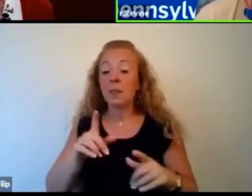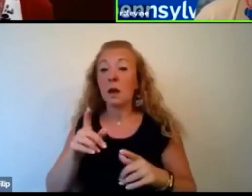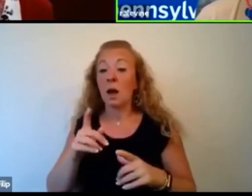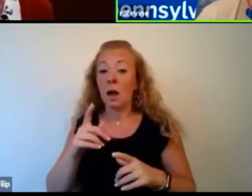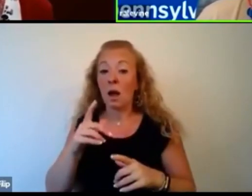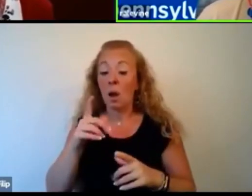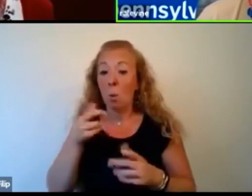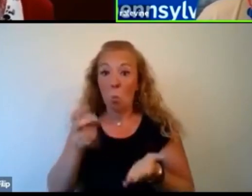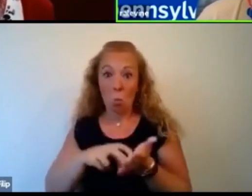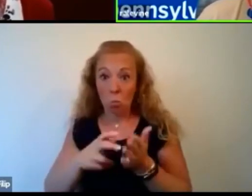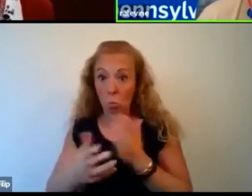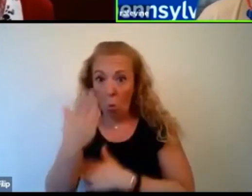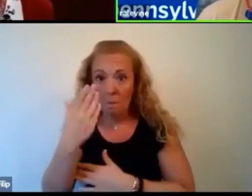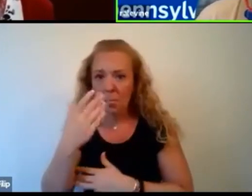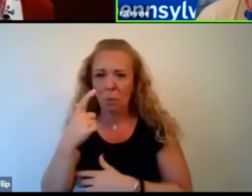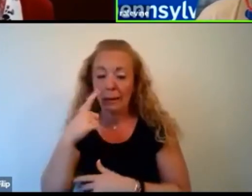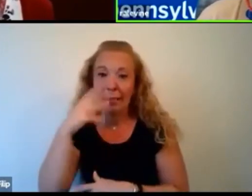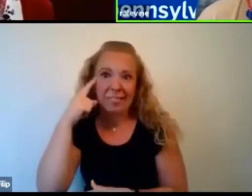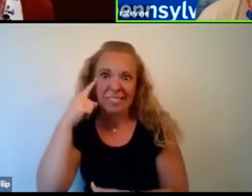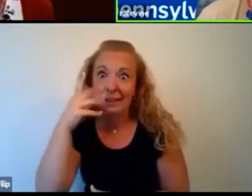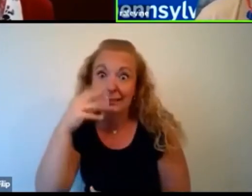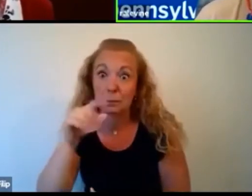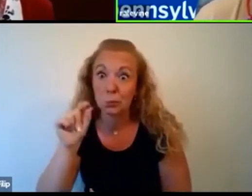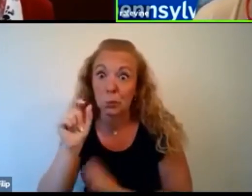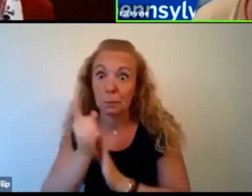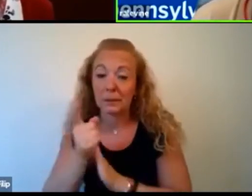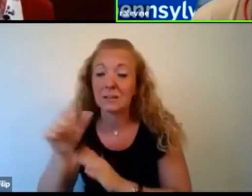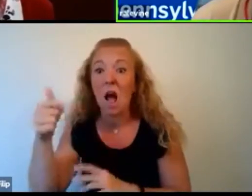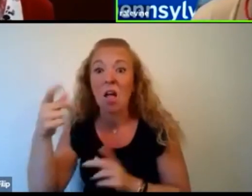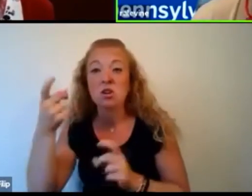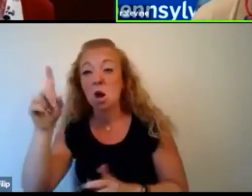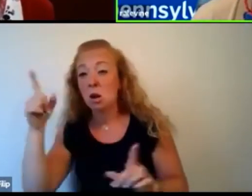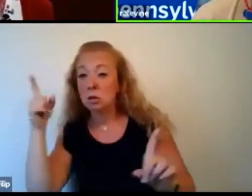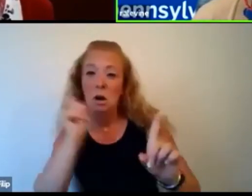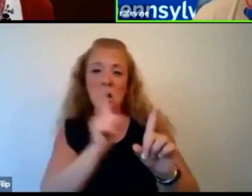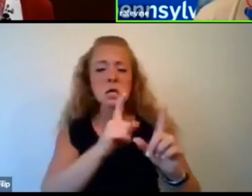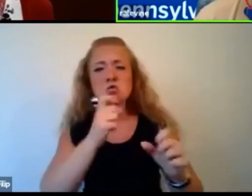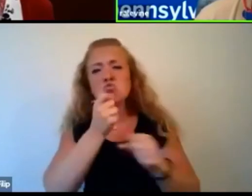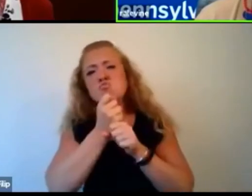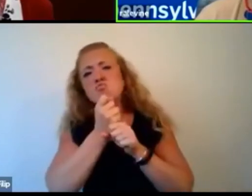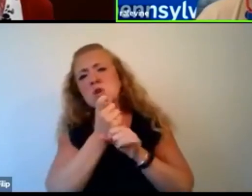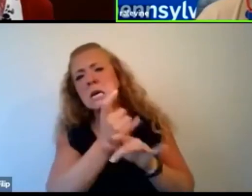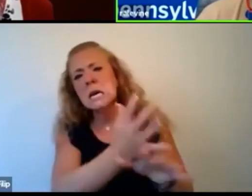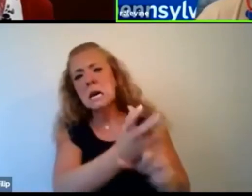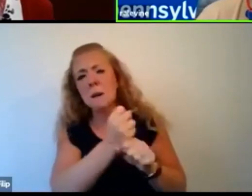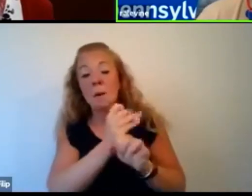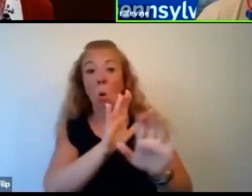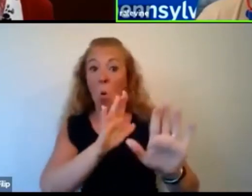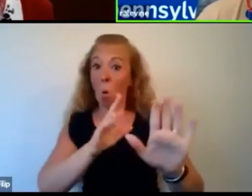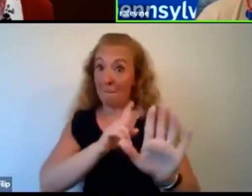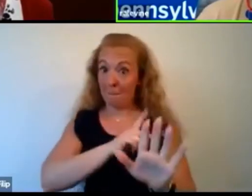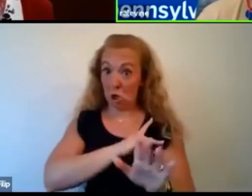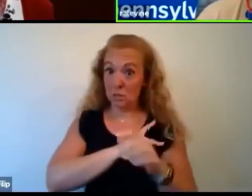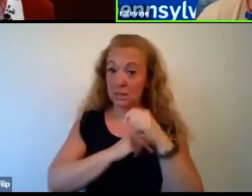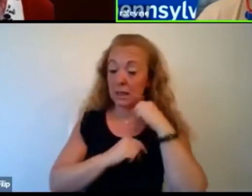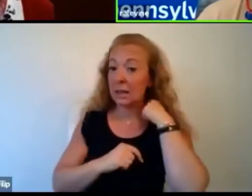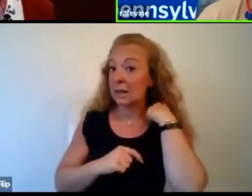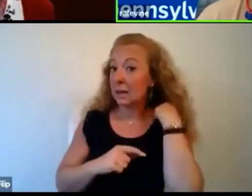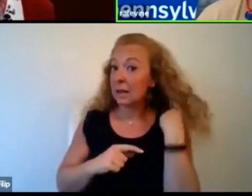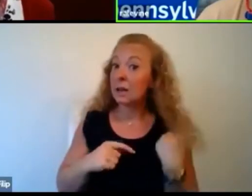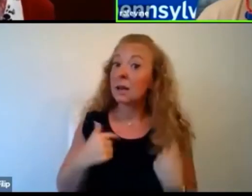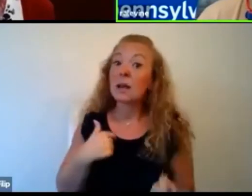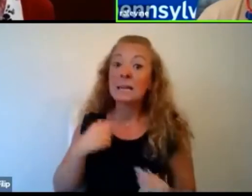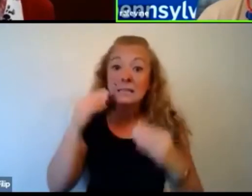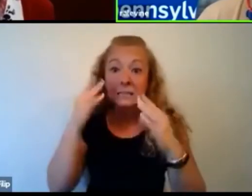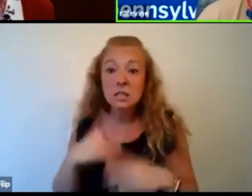and, uh, the attending comes in and he screamed at me. Now, personally, as, as a, as a, teacher, a